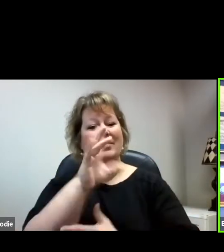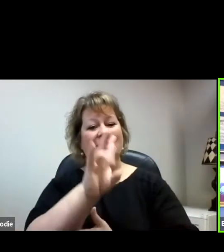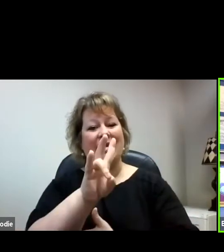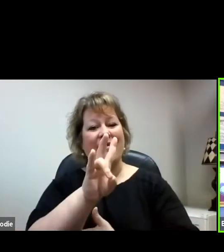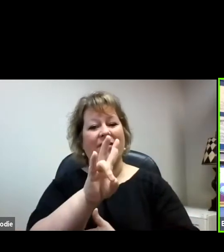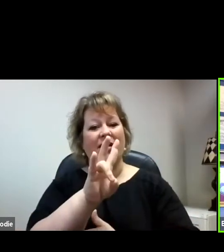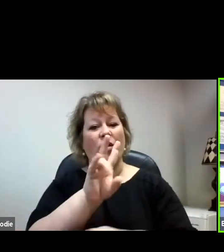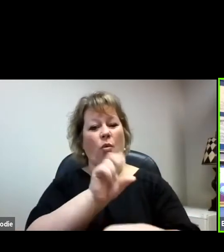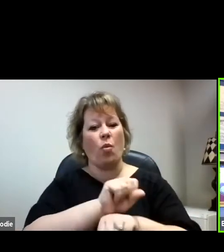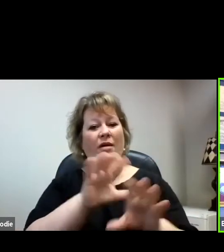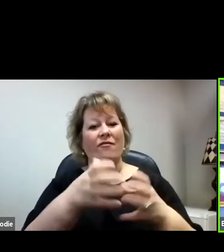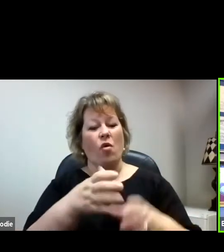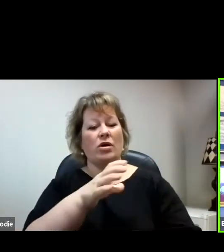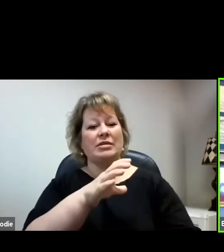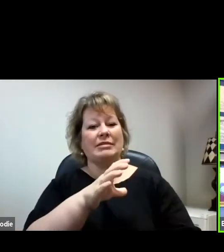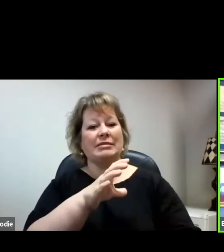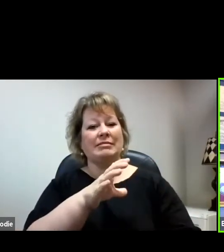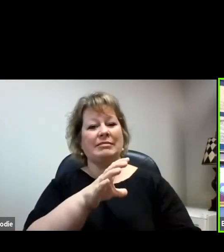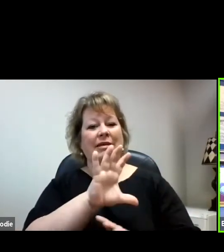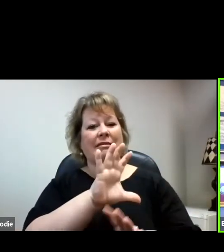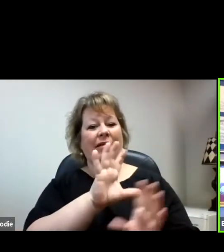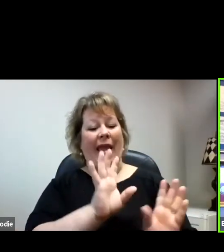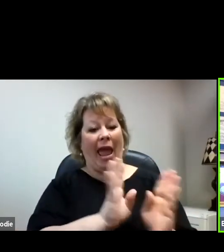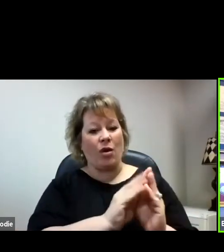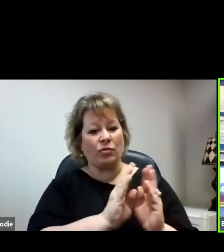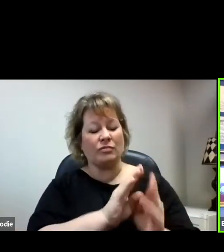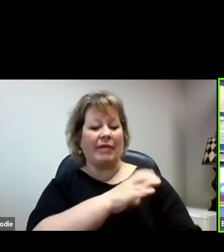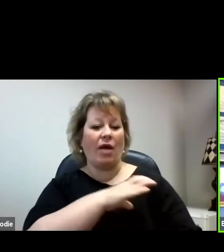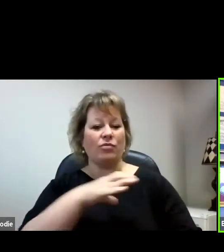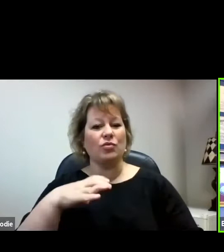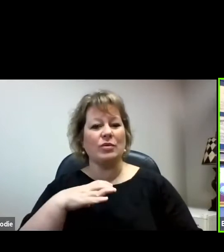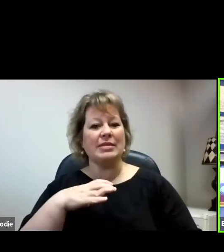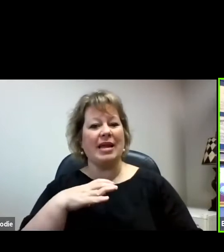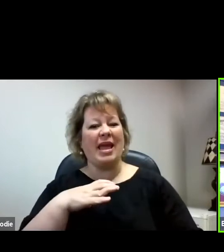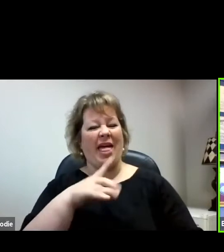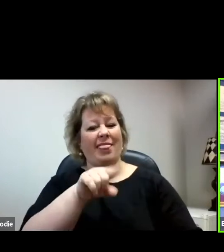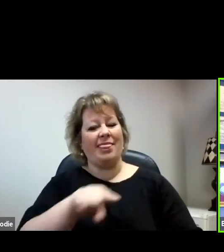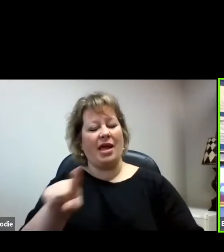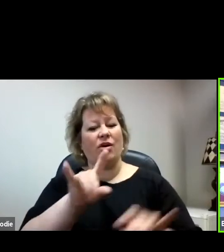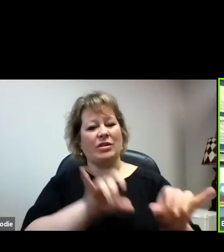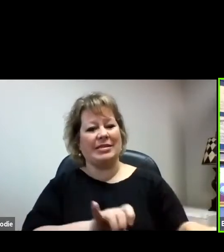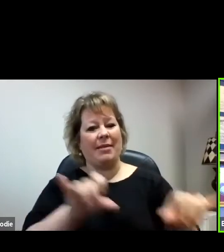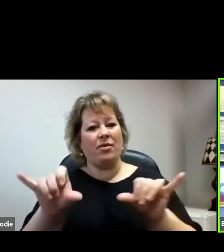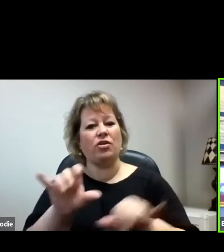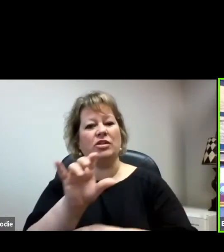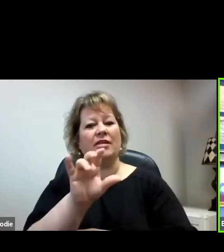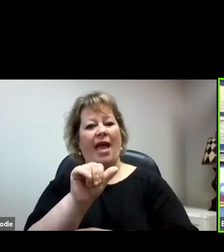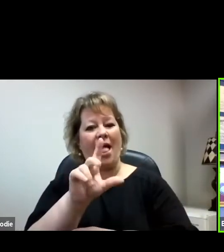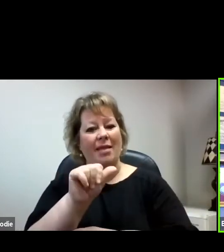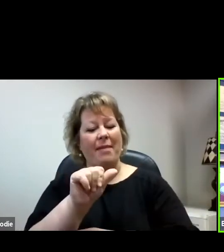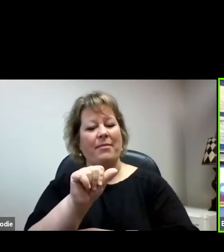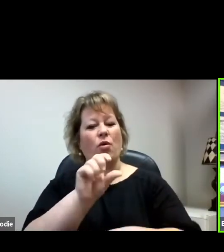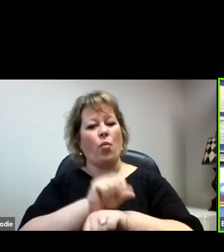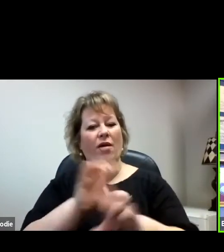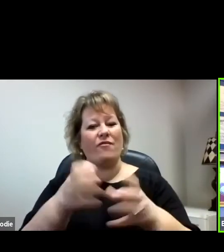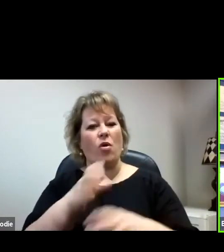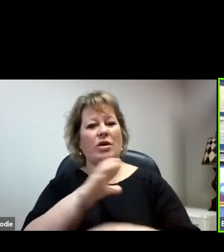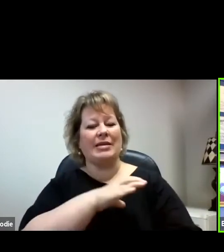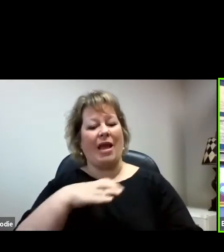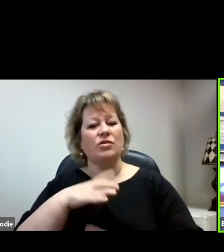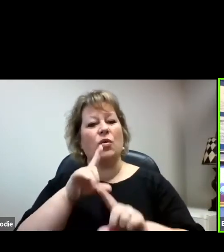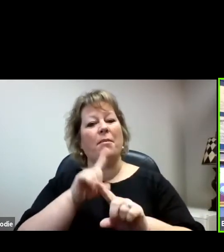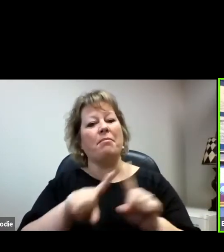councils. Those councils are similar to the AWC, Alabama Workforce Council, but they are